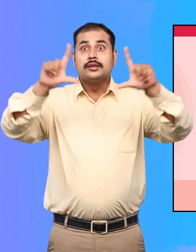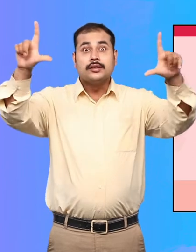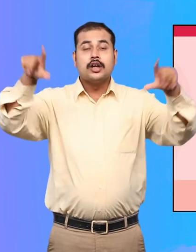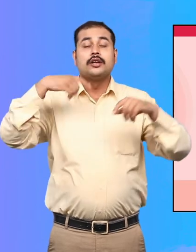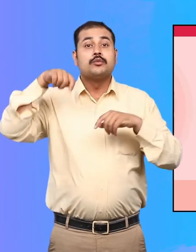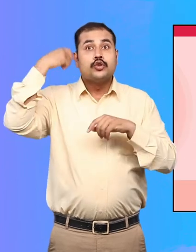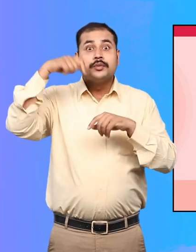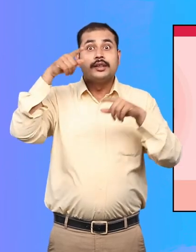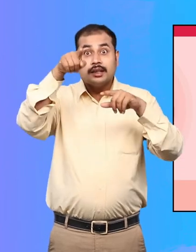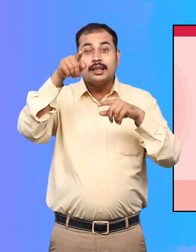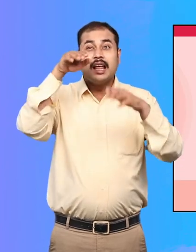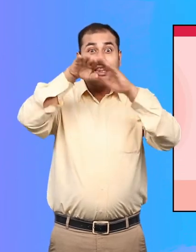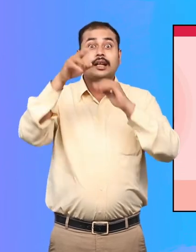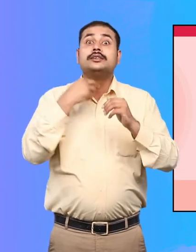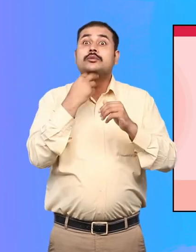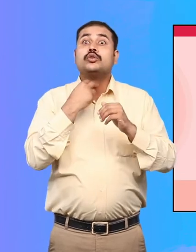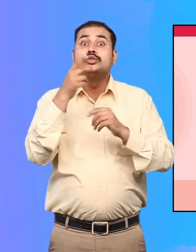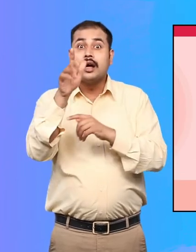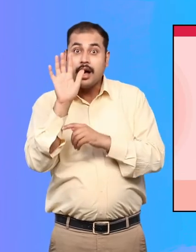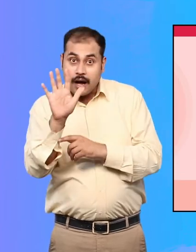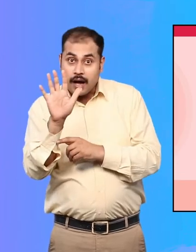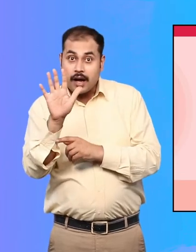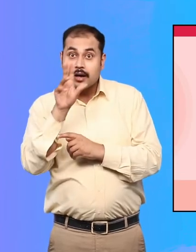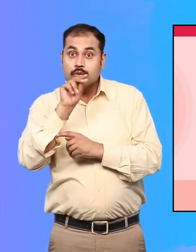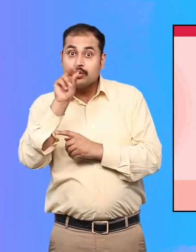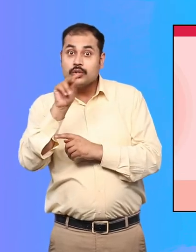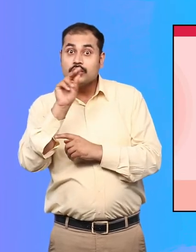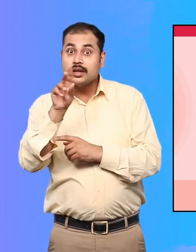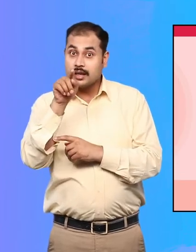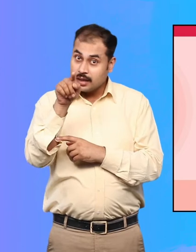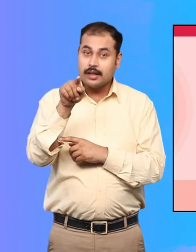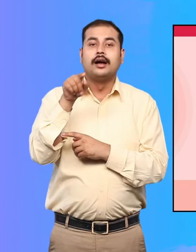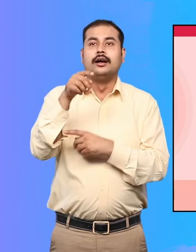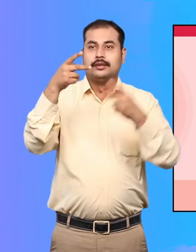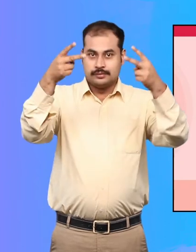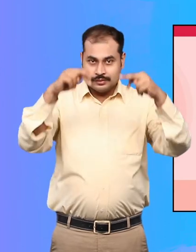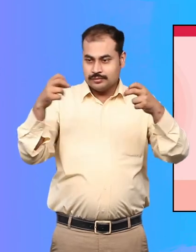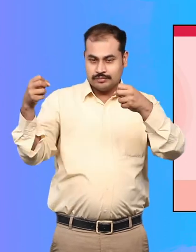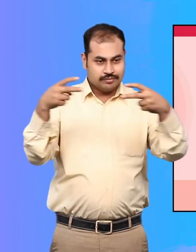or video screen to provide information. 5.